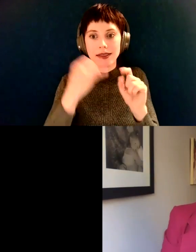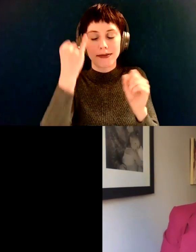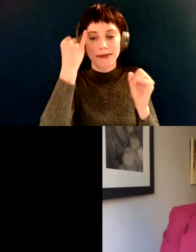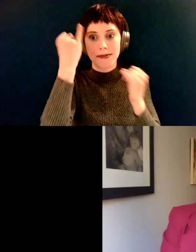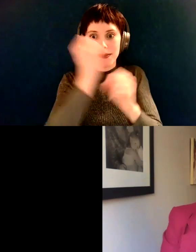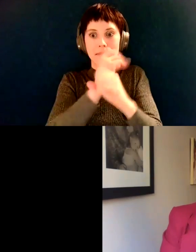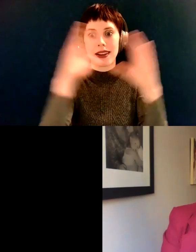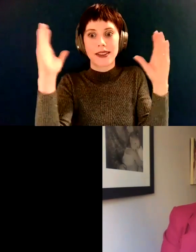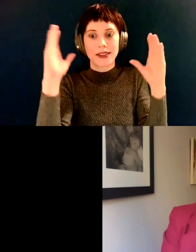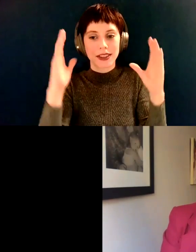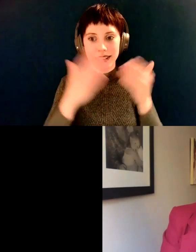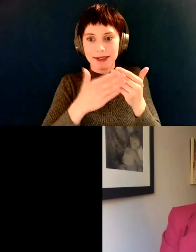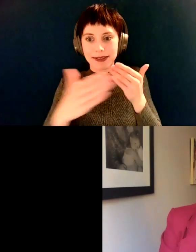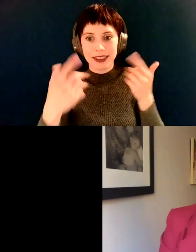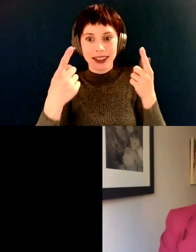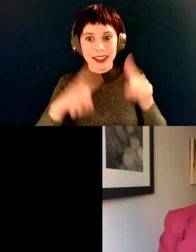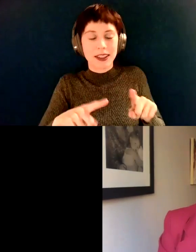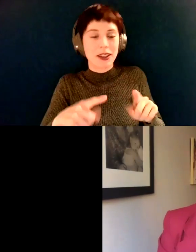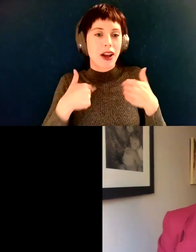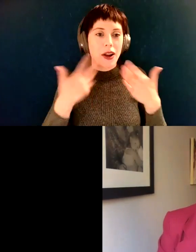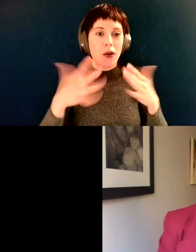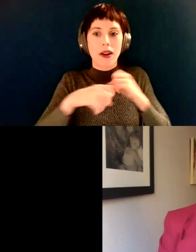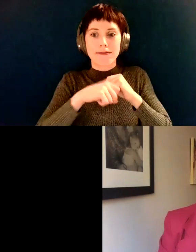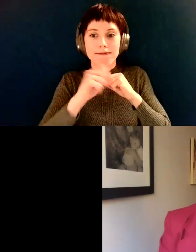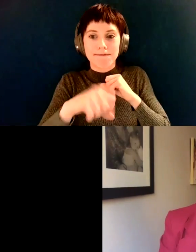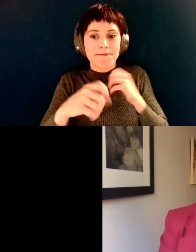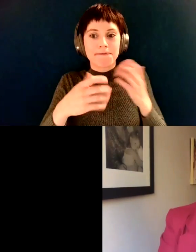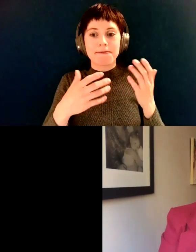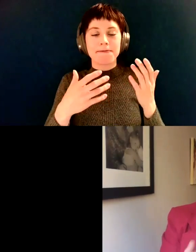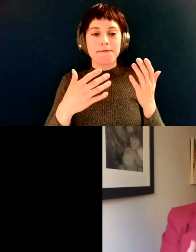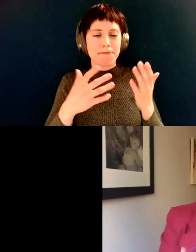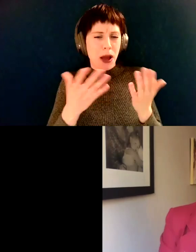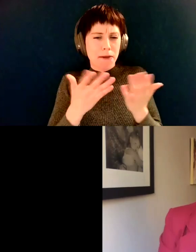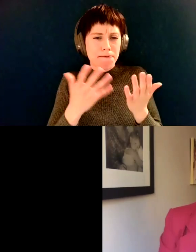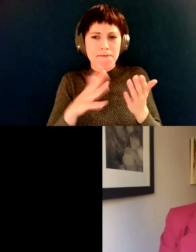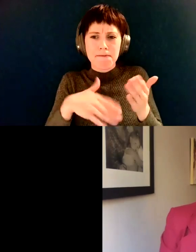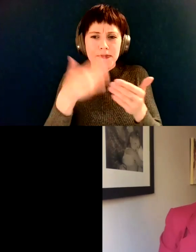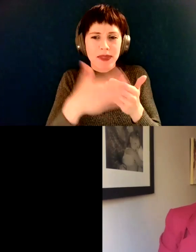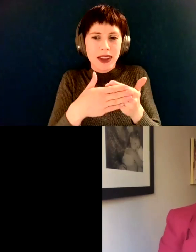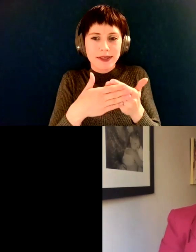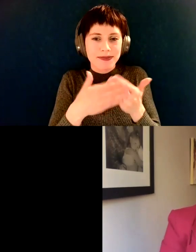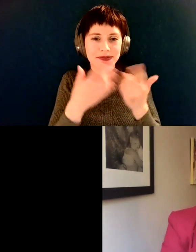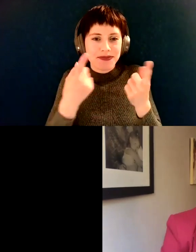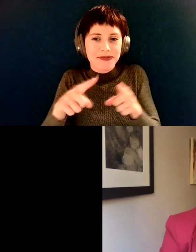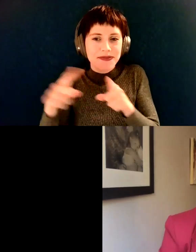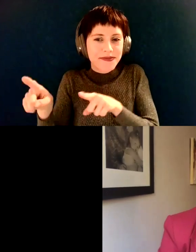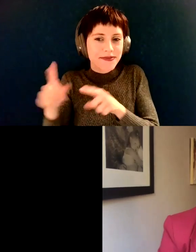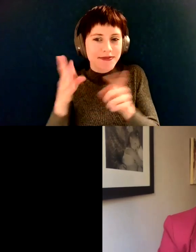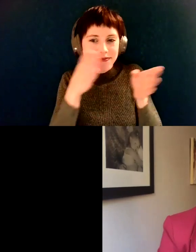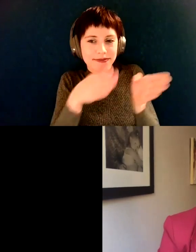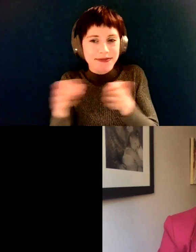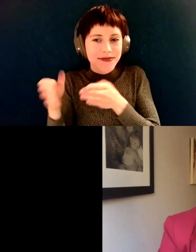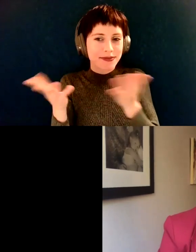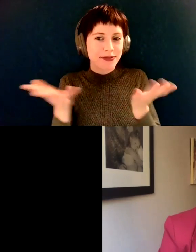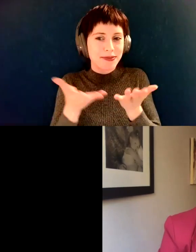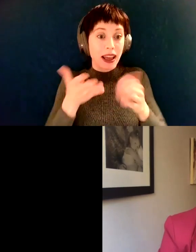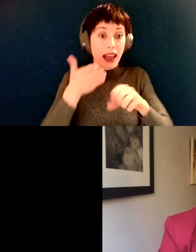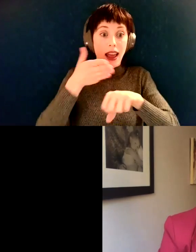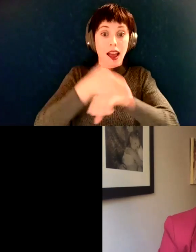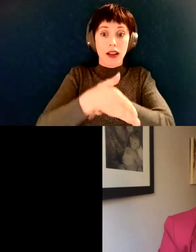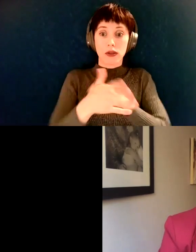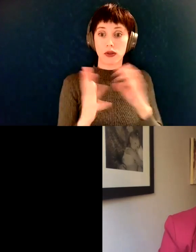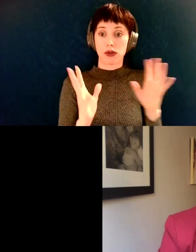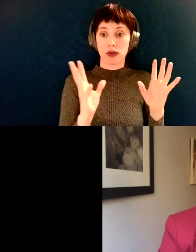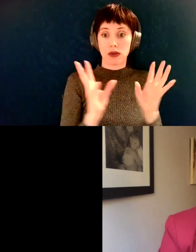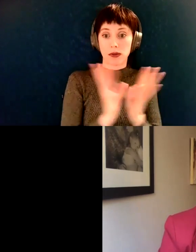So, so I don't want to take up too much more of your time, but what are your next steps after, after the, the town hall and, and that's all done? What do you, what do you do then?